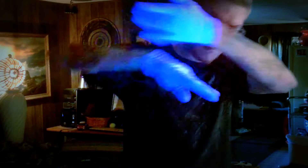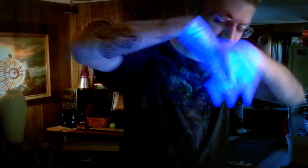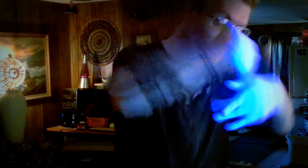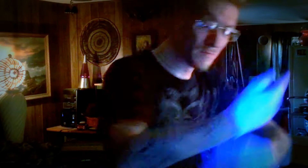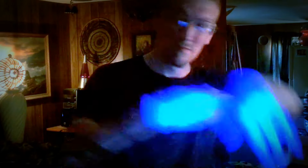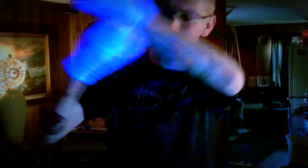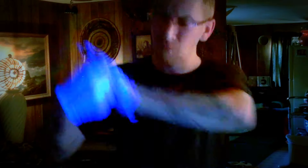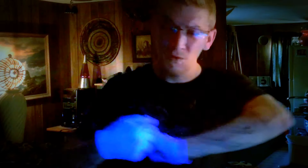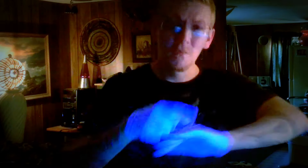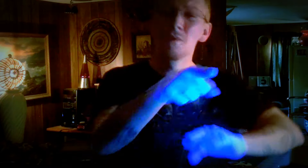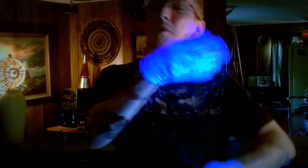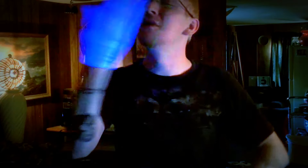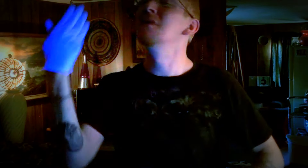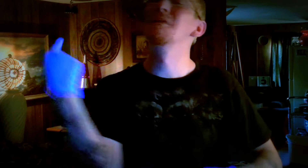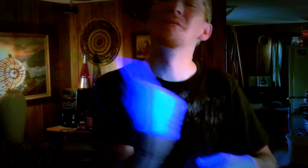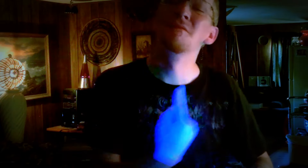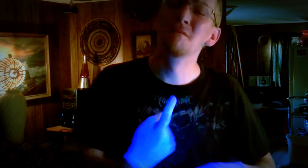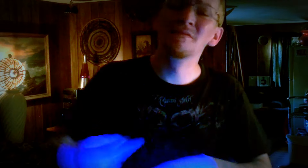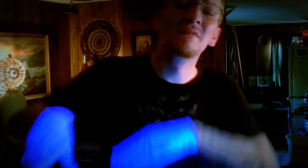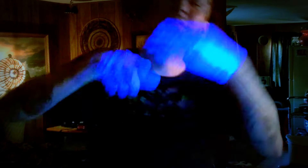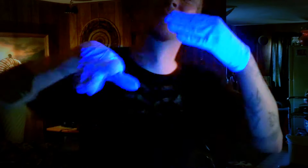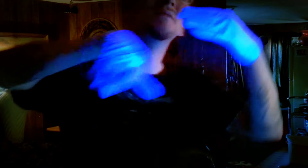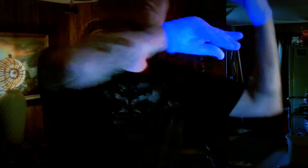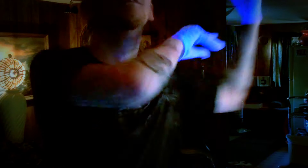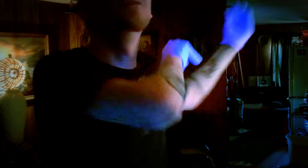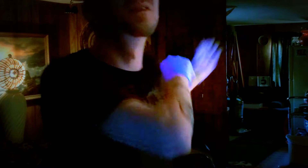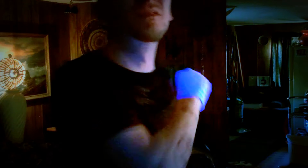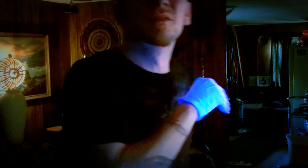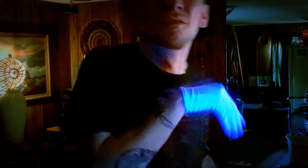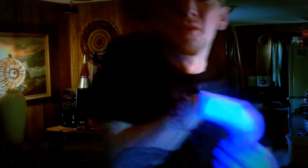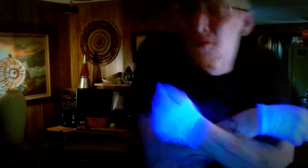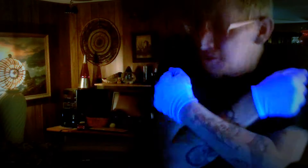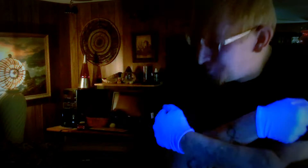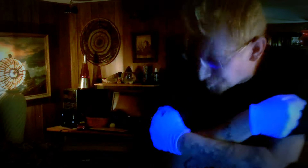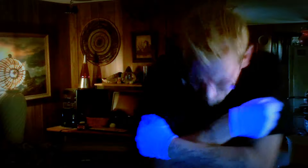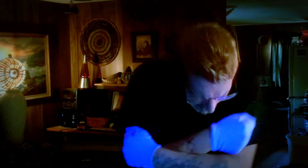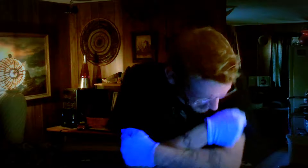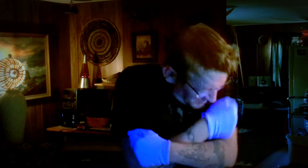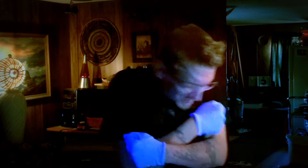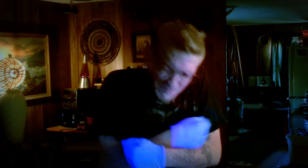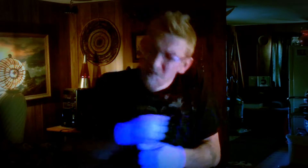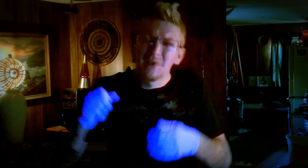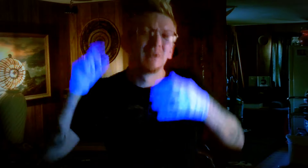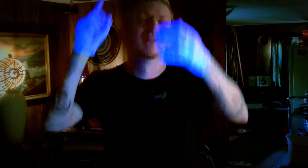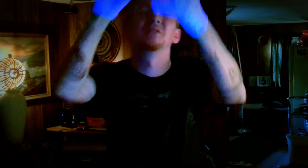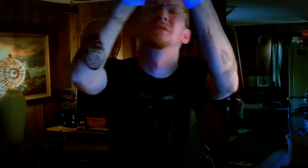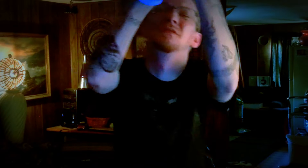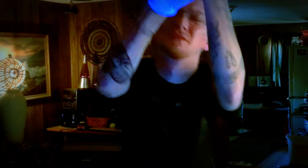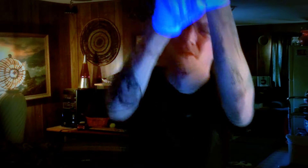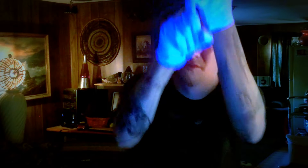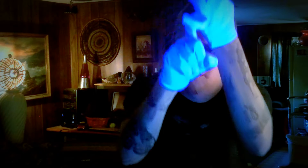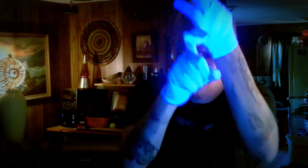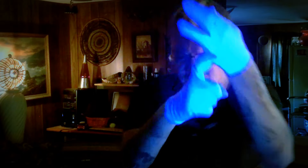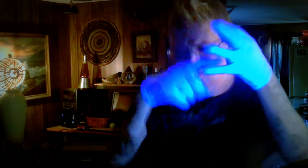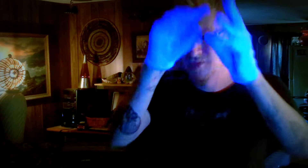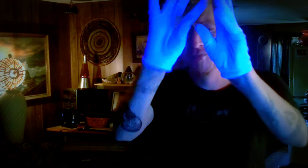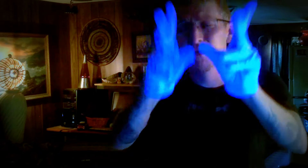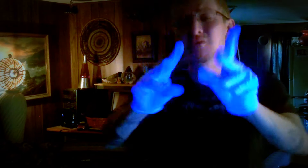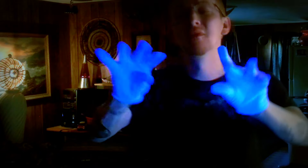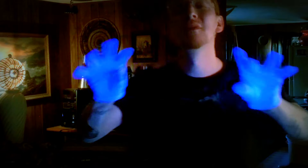You were the one left out of the cold Clinging to the ruined, maybe broken